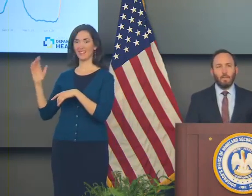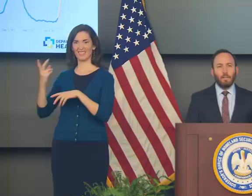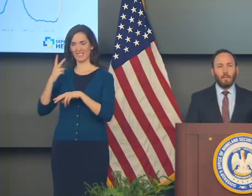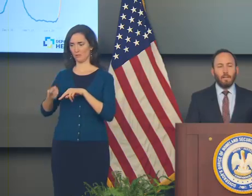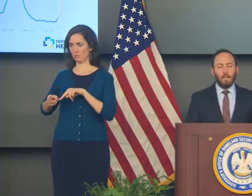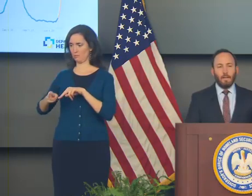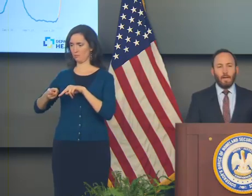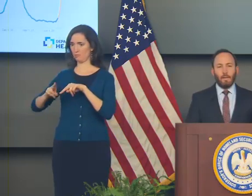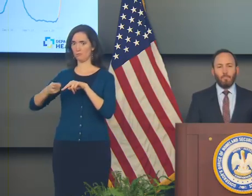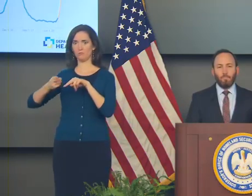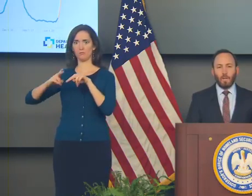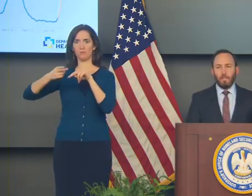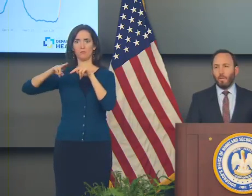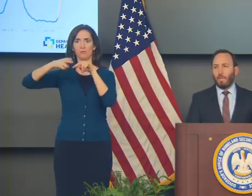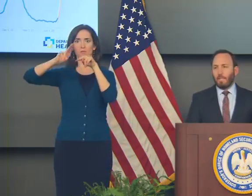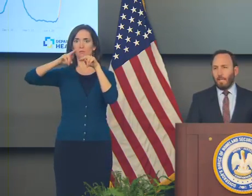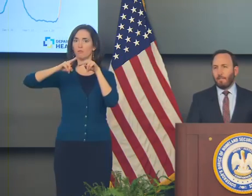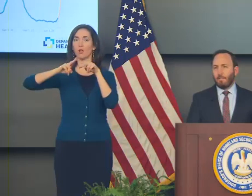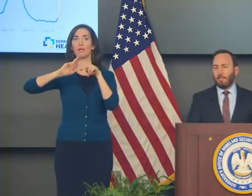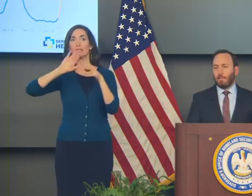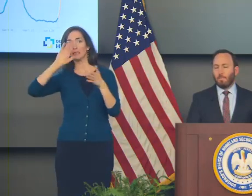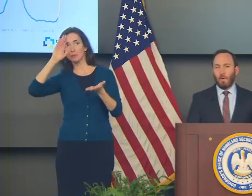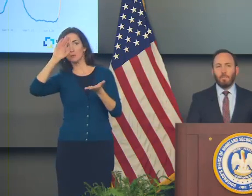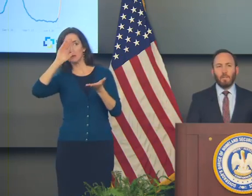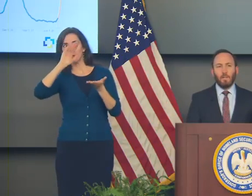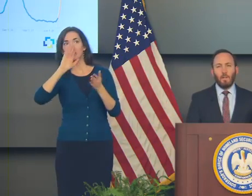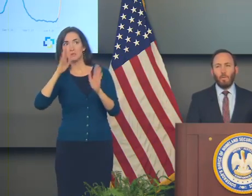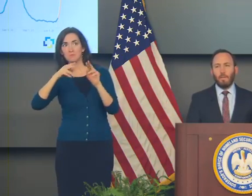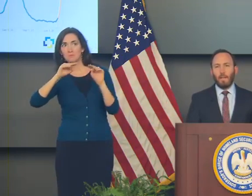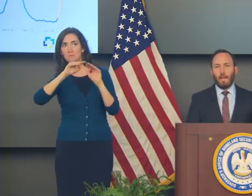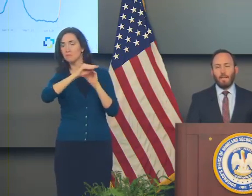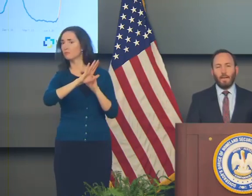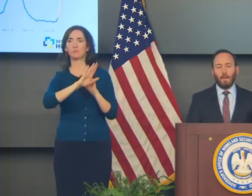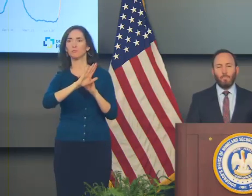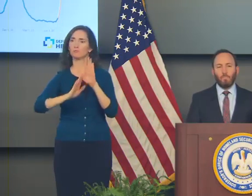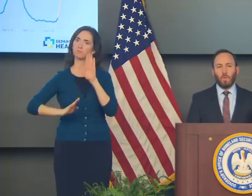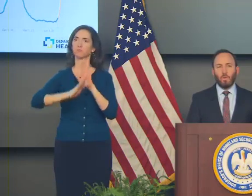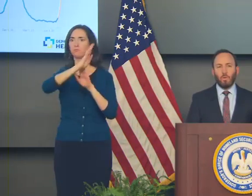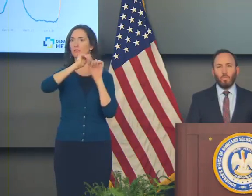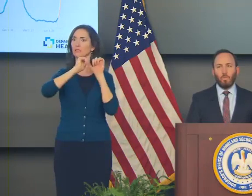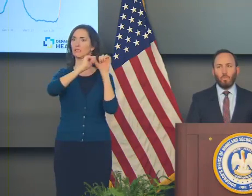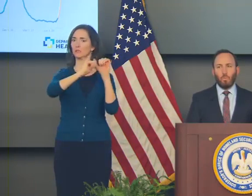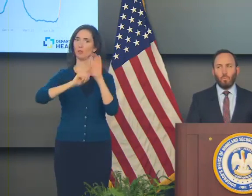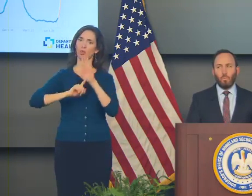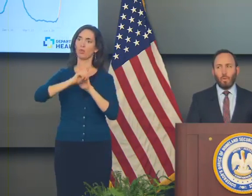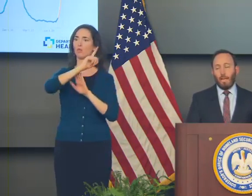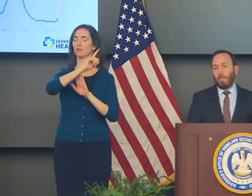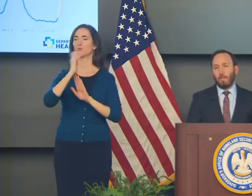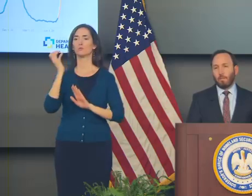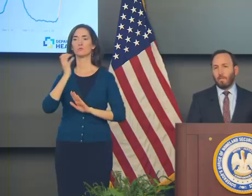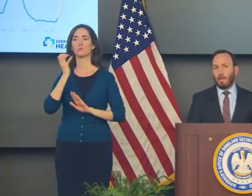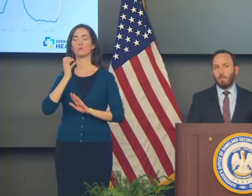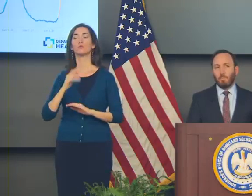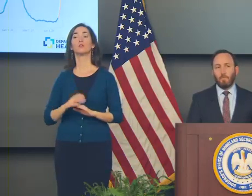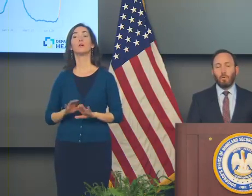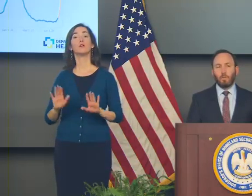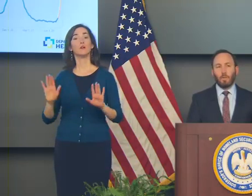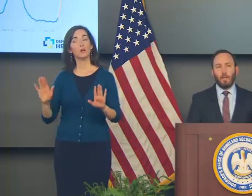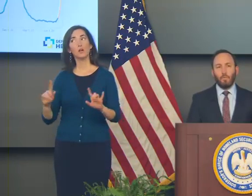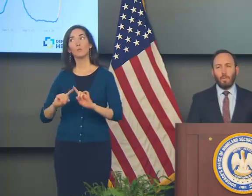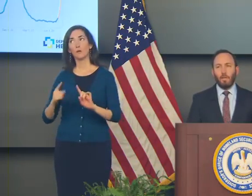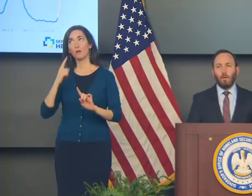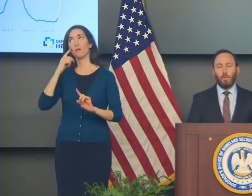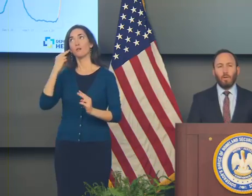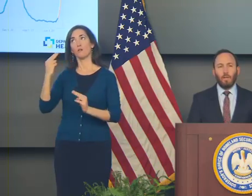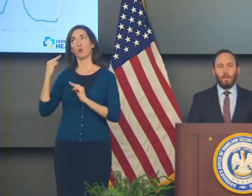of slowing. I think we take some comfort in knowing that we have been here three times before